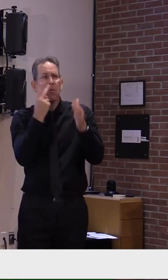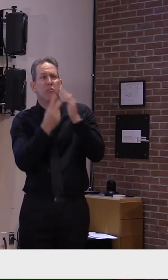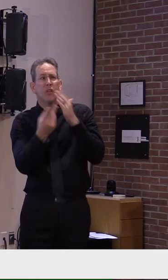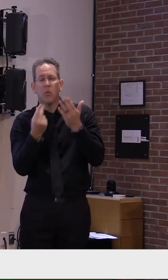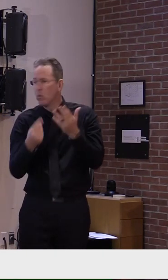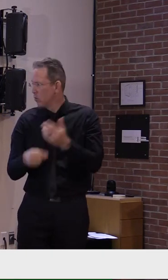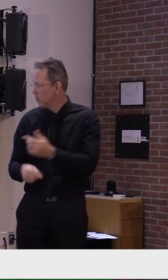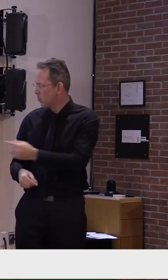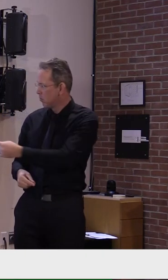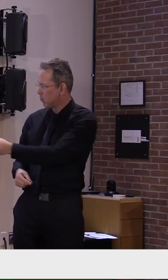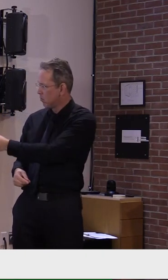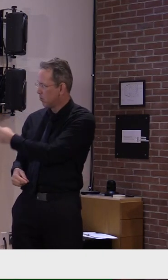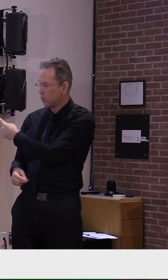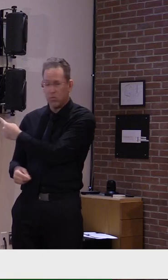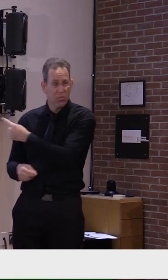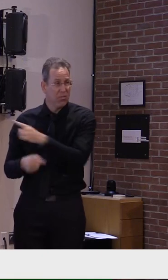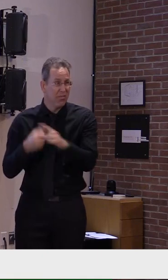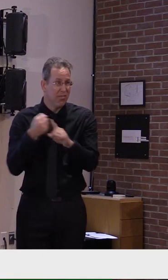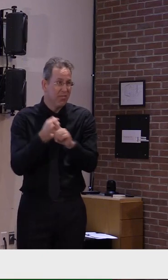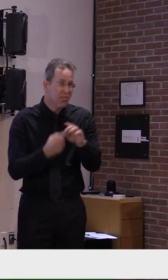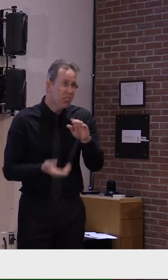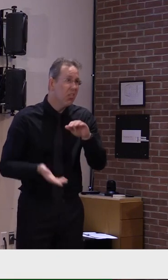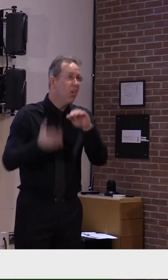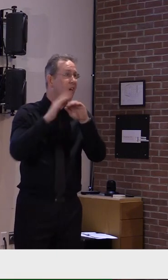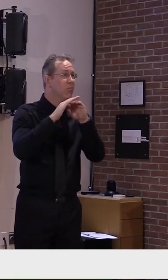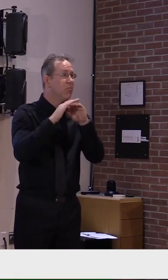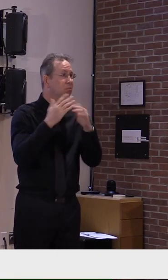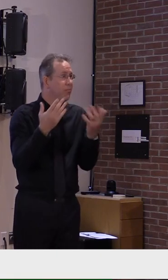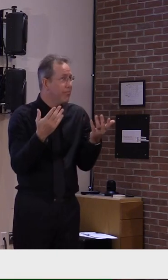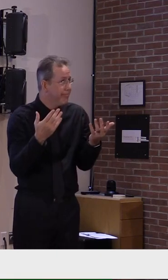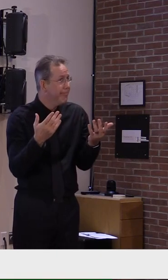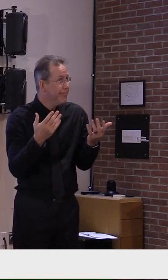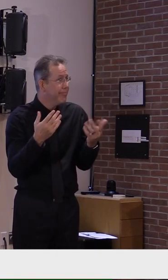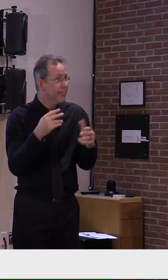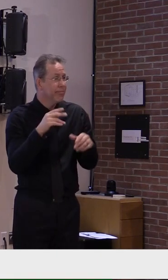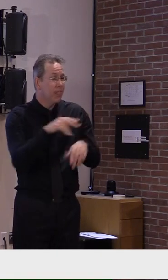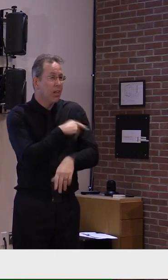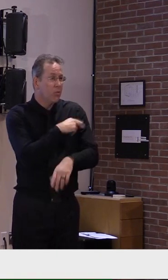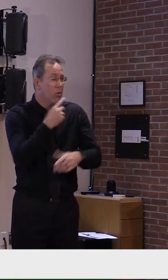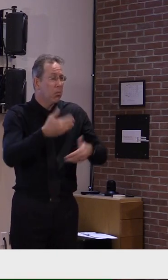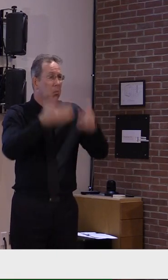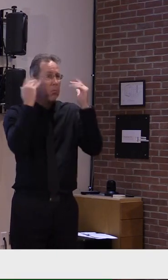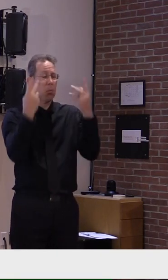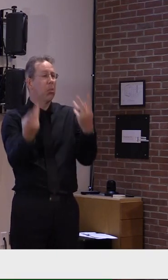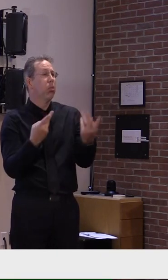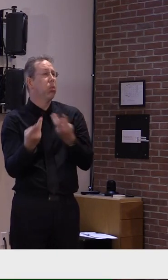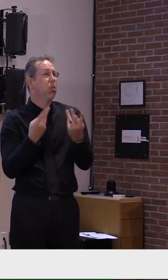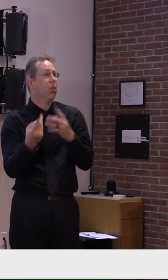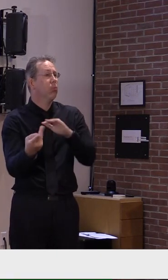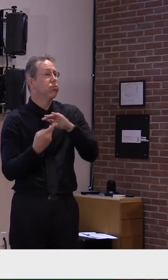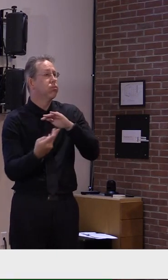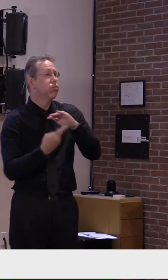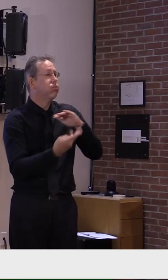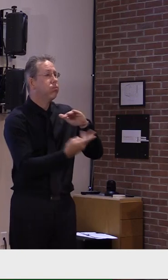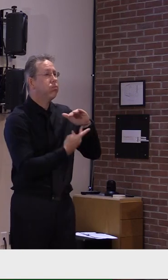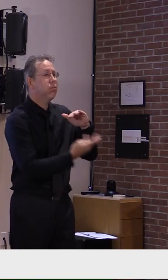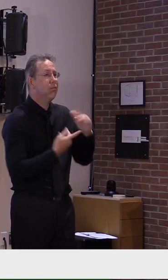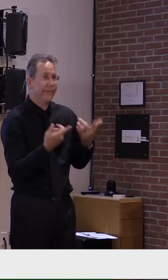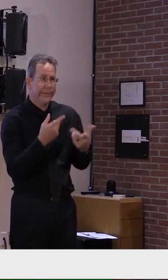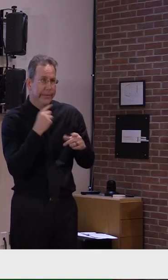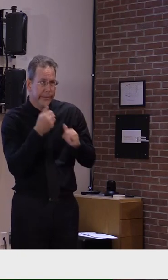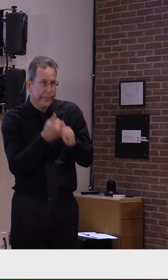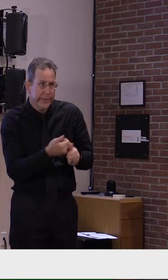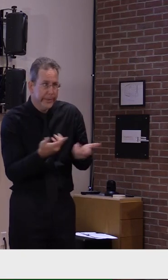could rise into the 40s, ICUs into the low teens. We anticipate having sufficient hospital space for that. But again,